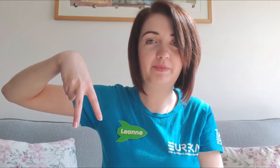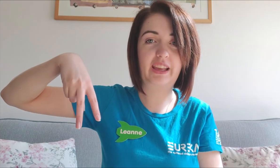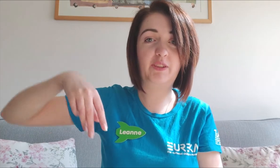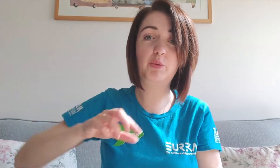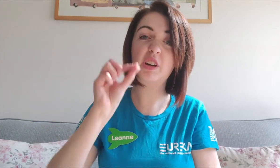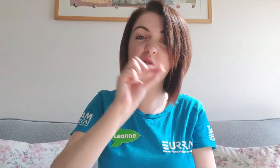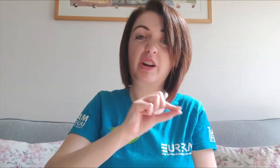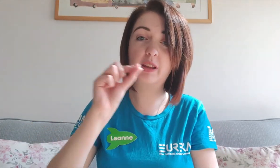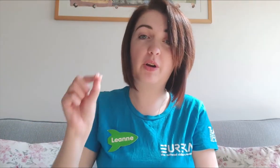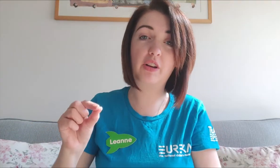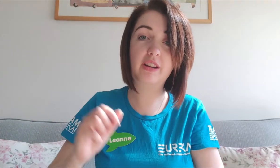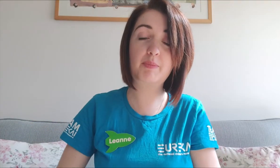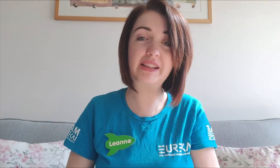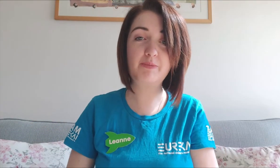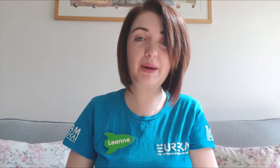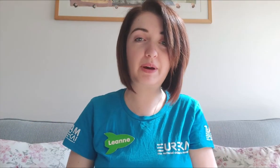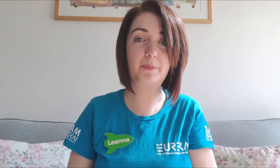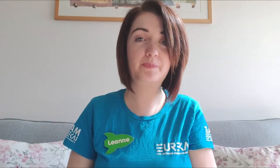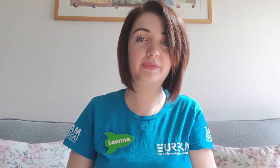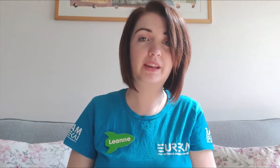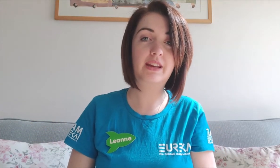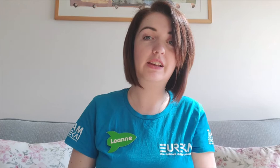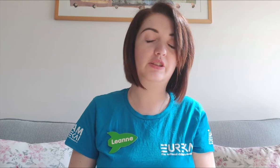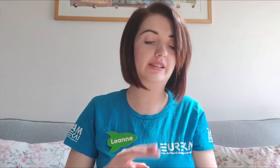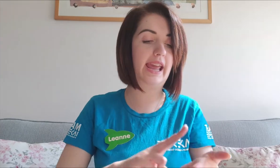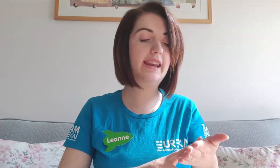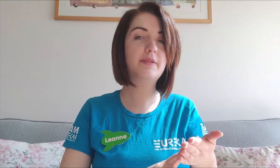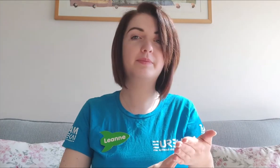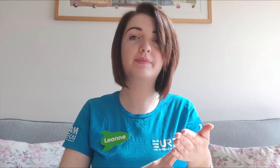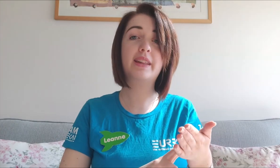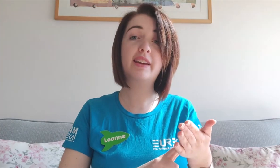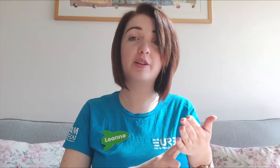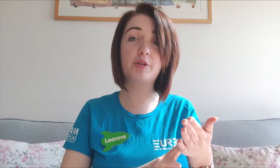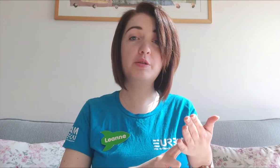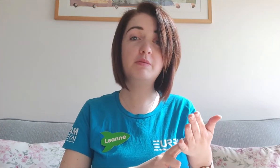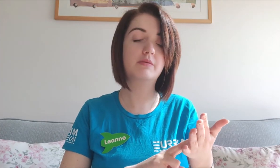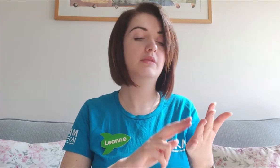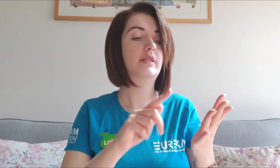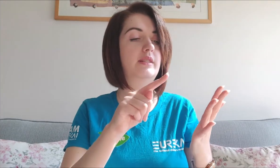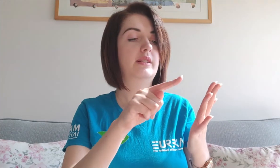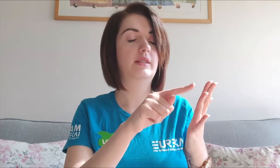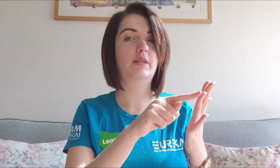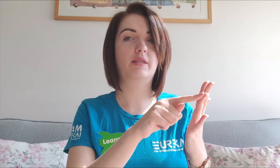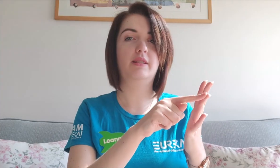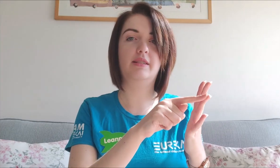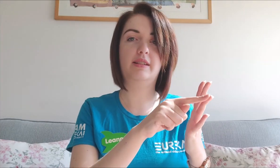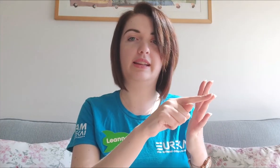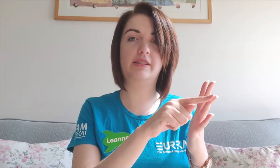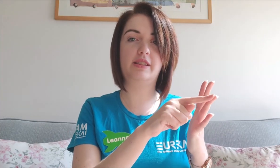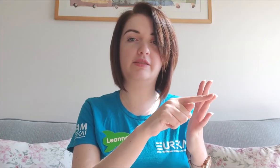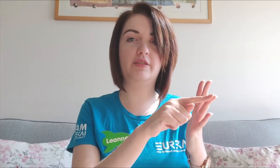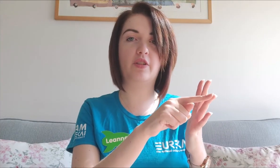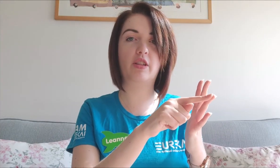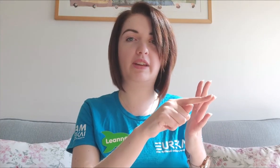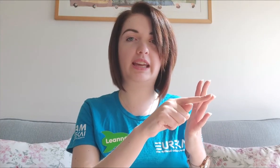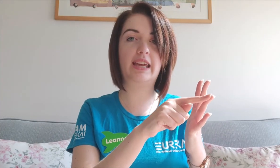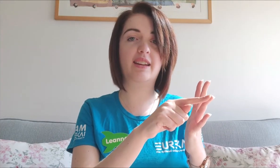if you were drawing them on a piece of paper. So N, O, this fourth finger here,